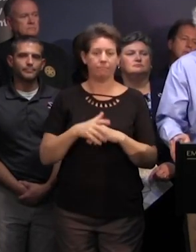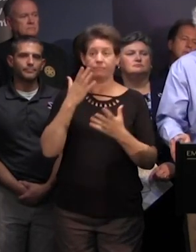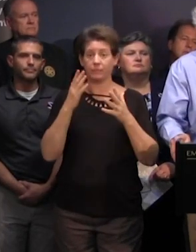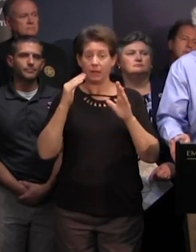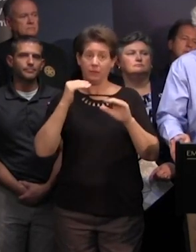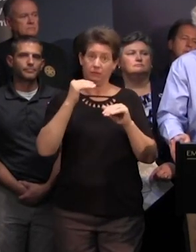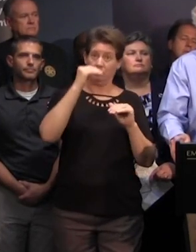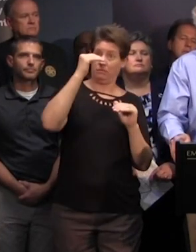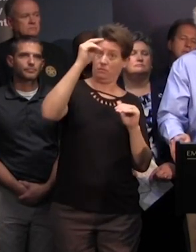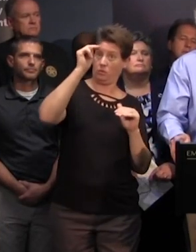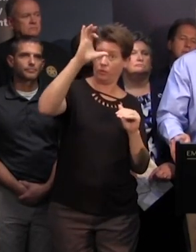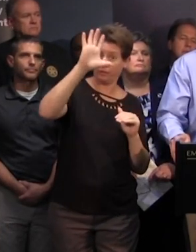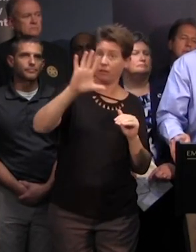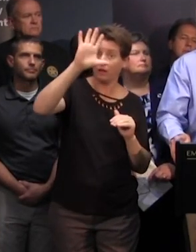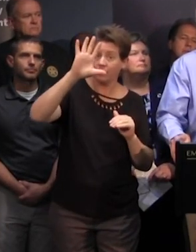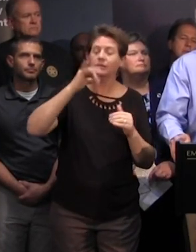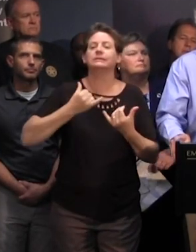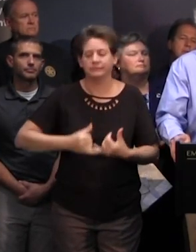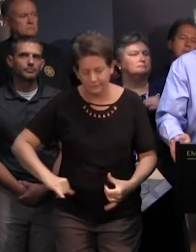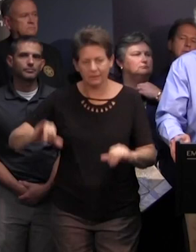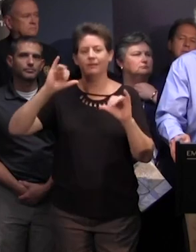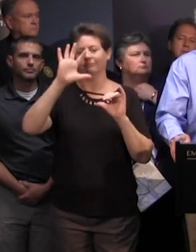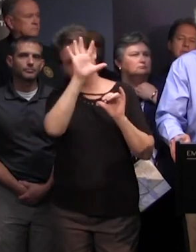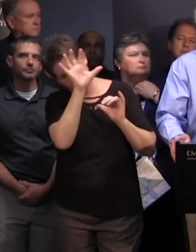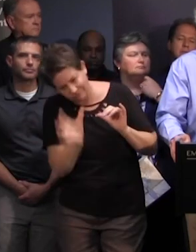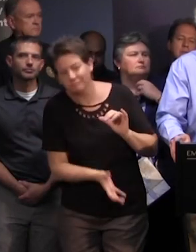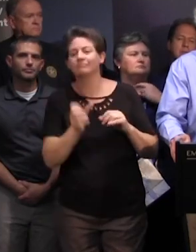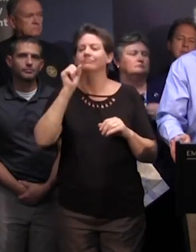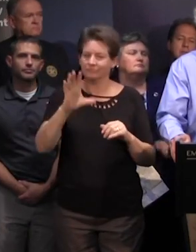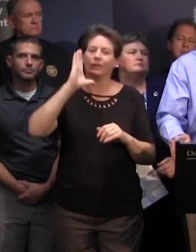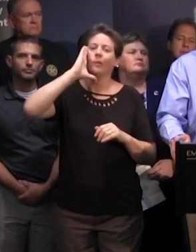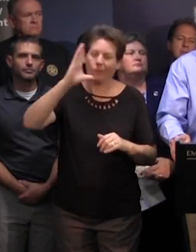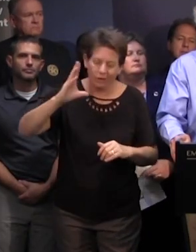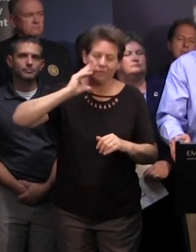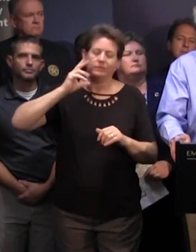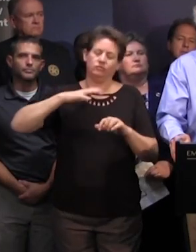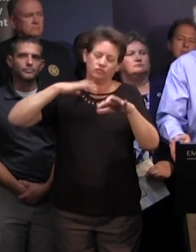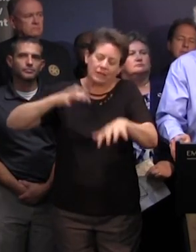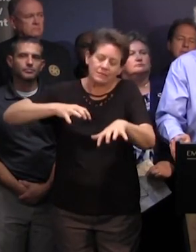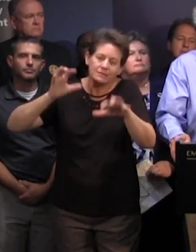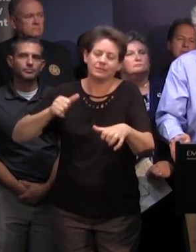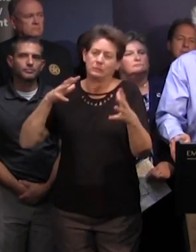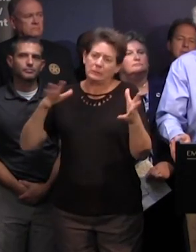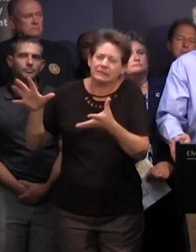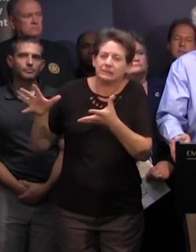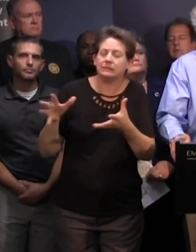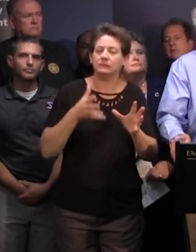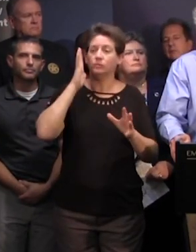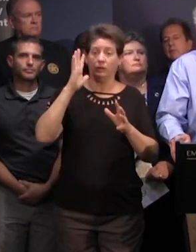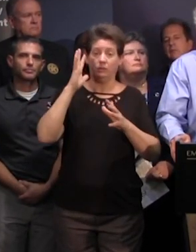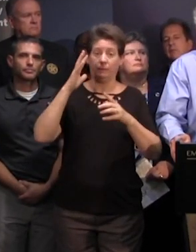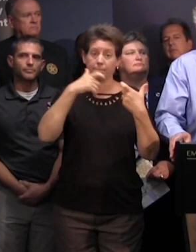to north carolina then we still know that throughout south carolina we'll have heavy rains we'll have heavy winds we're going to have